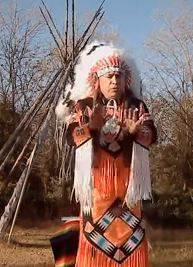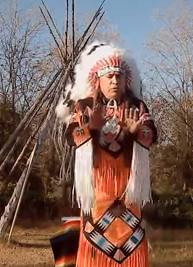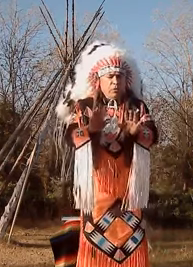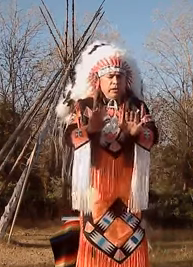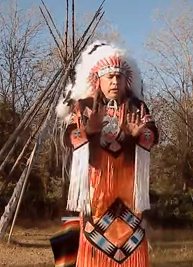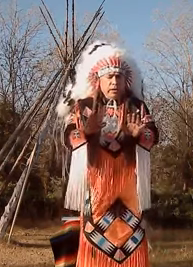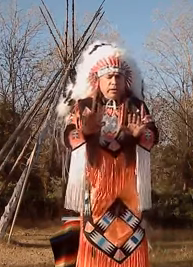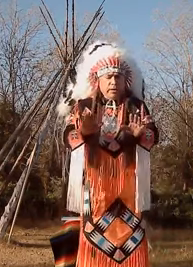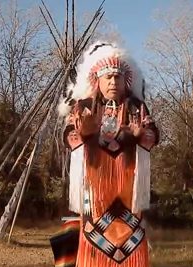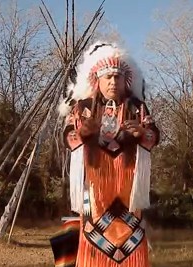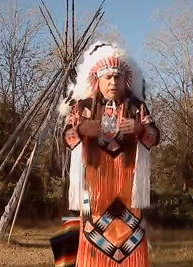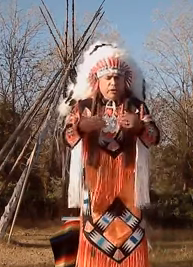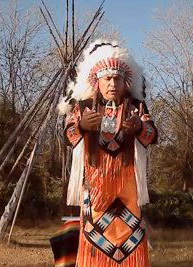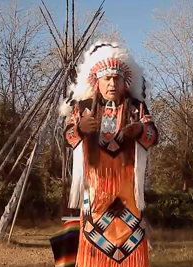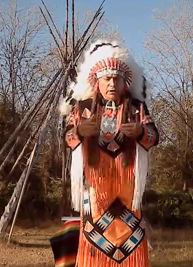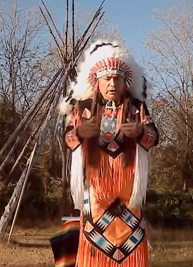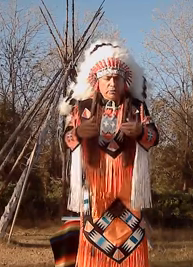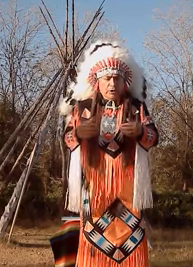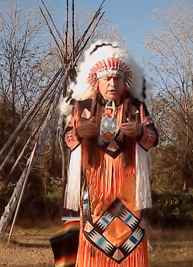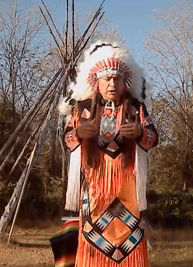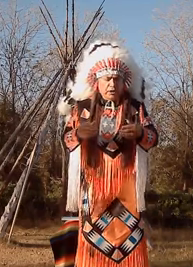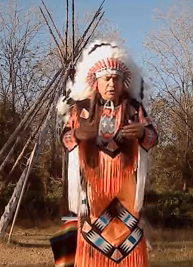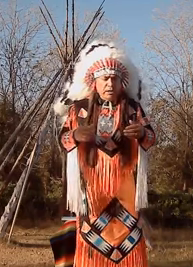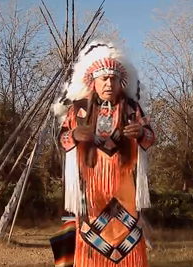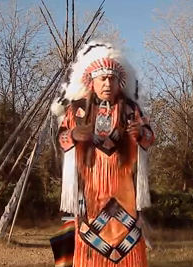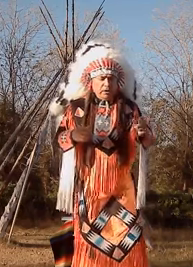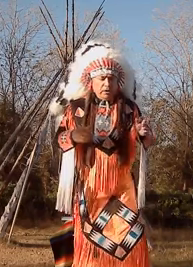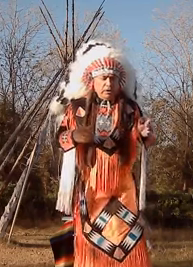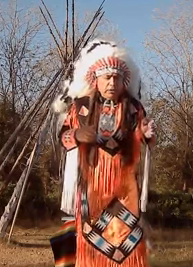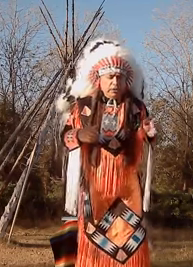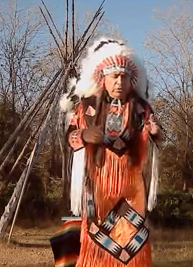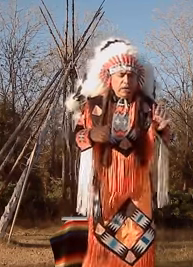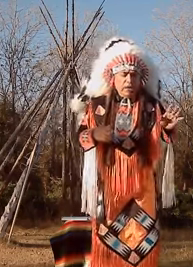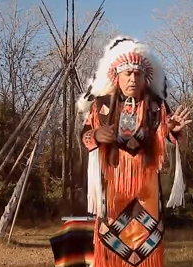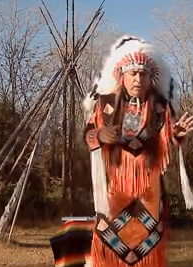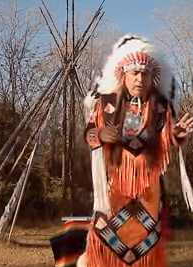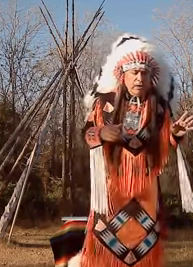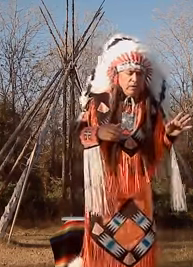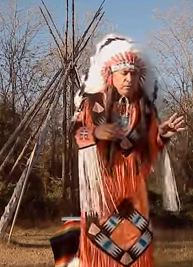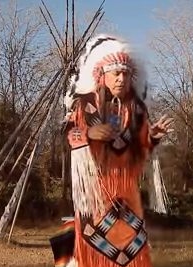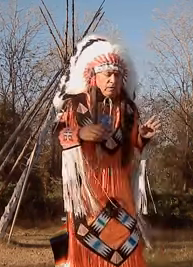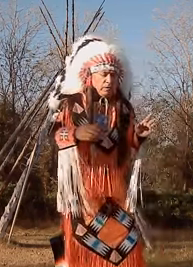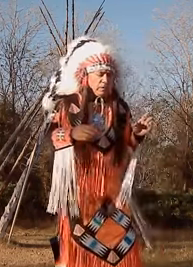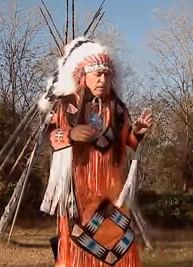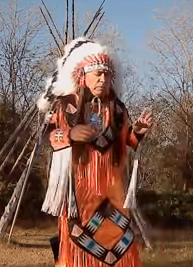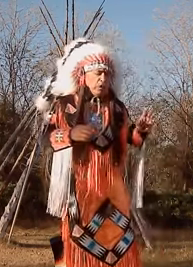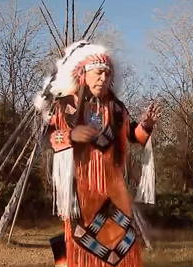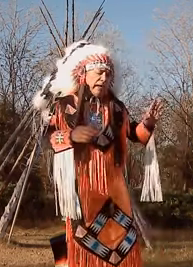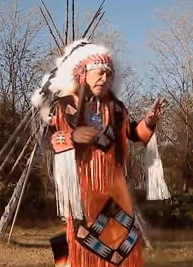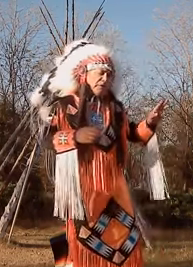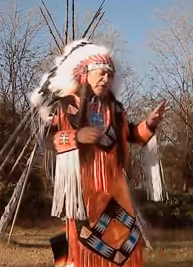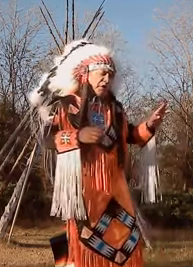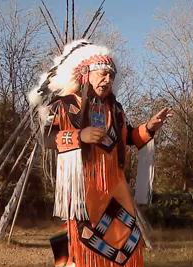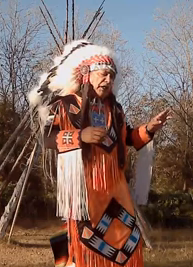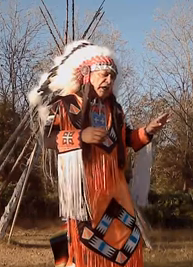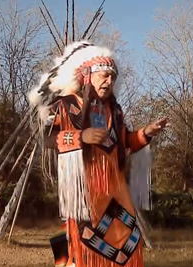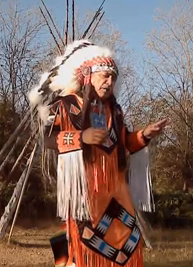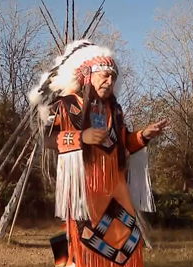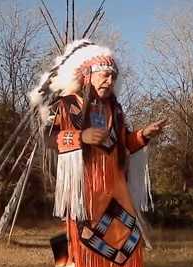before um you know in this uh presentation so now um let me go back just a little bit